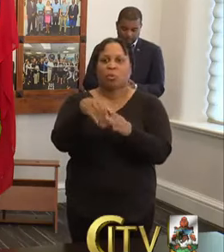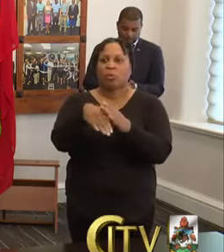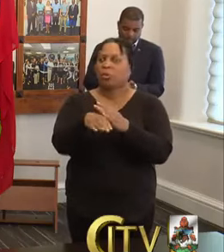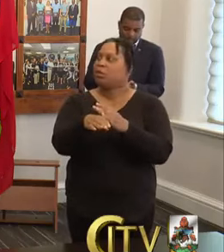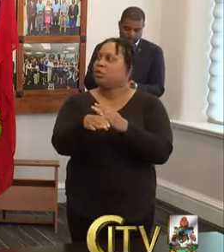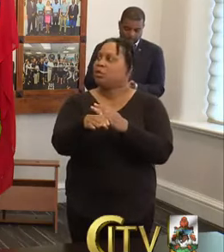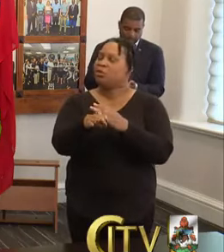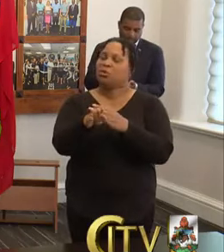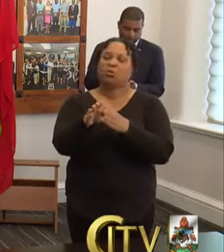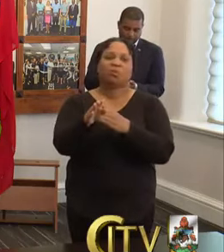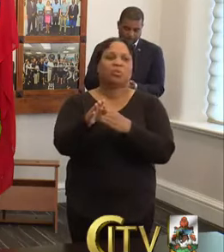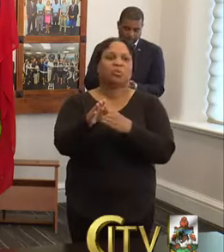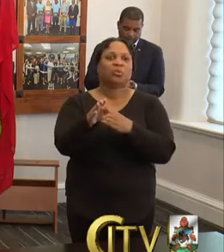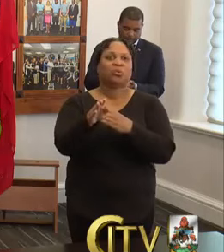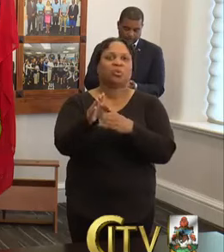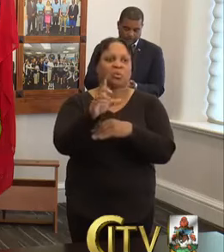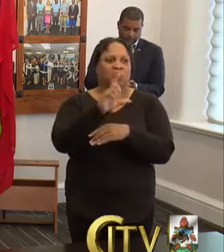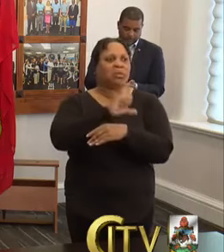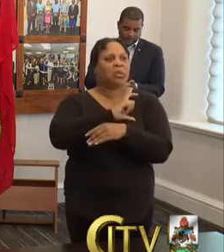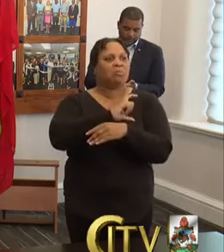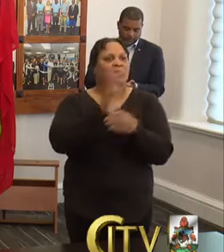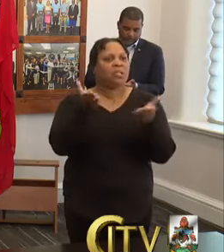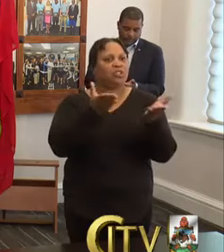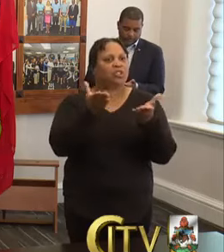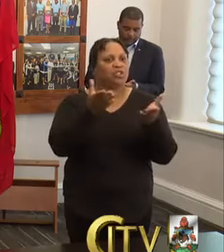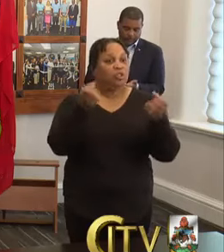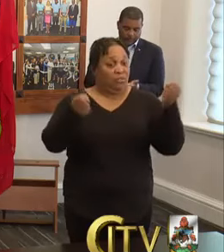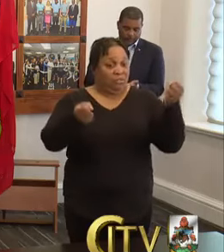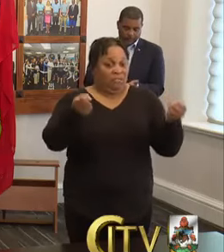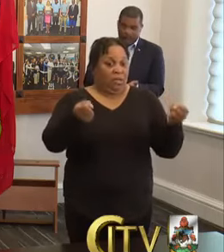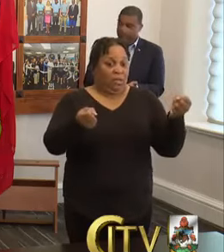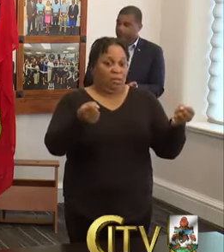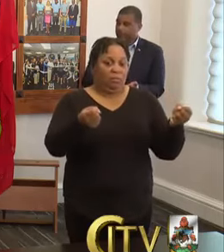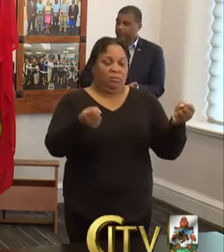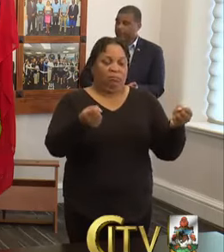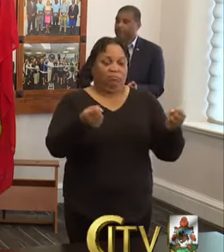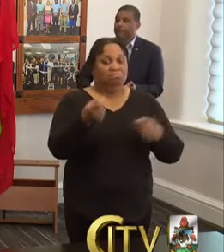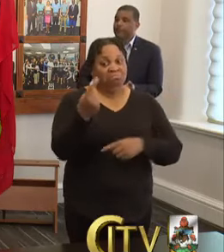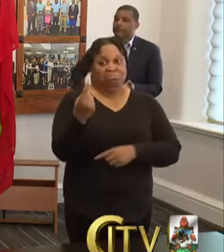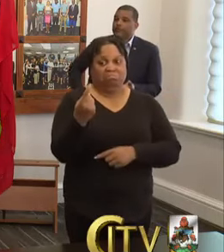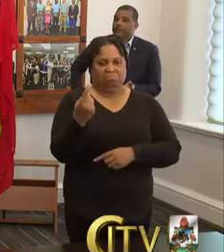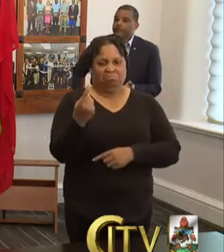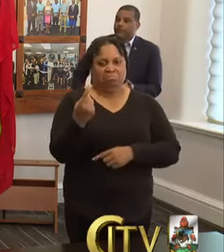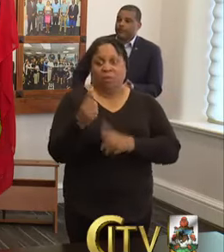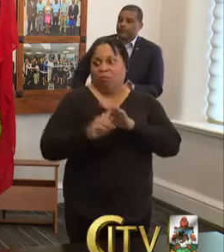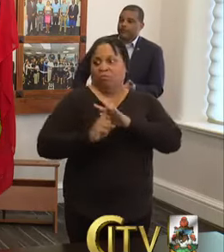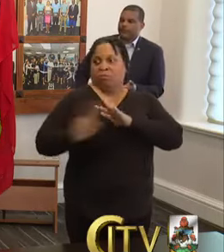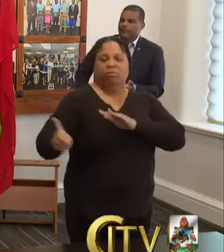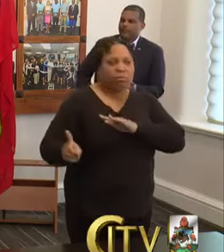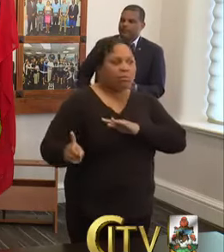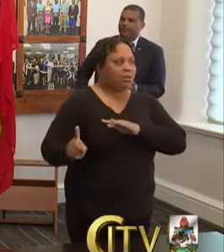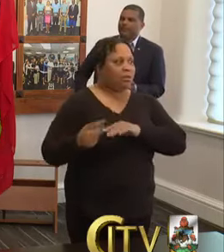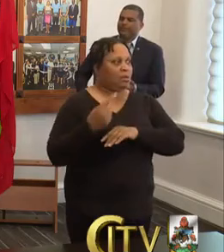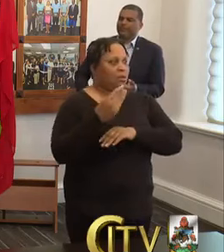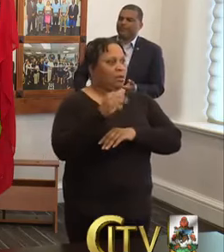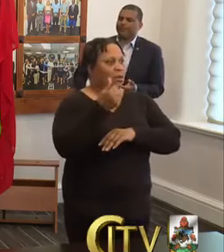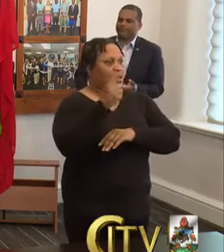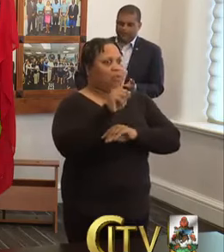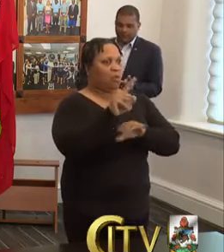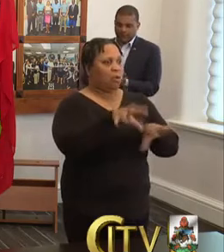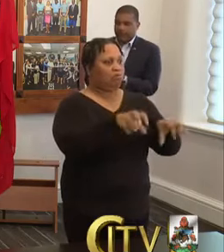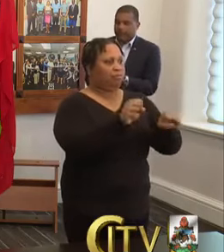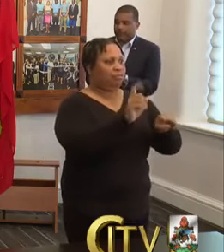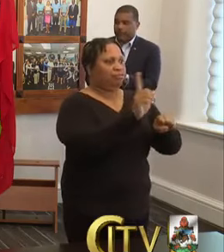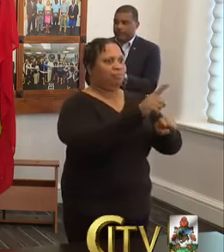Police Service vehicles. One of the men soon escaped from the vehicle and one of the men were taken to the police